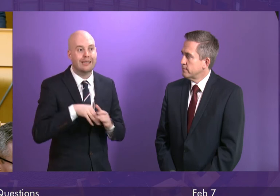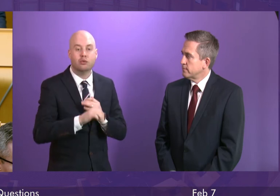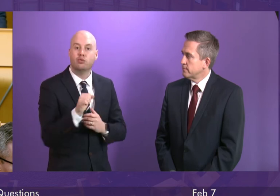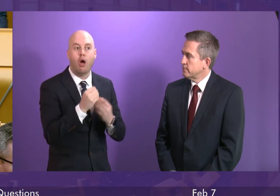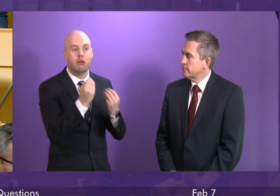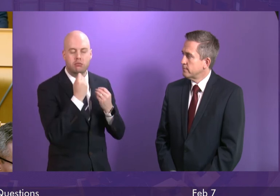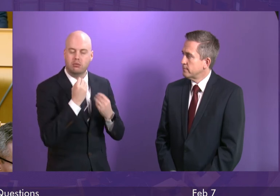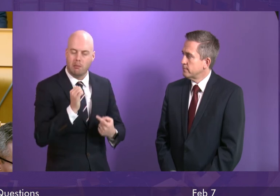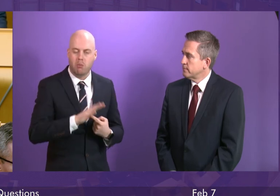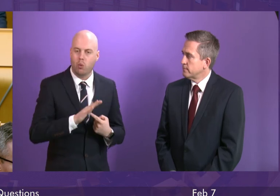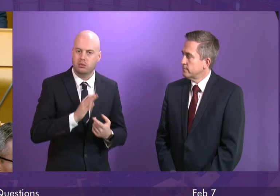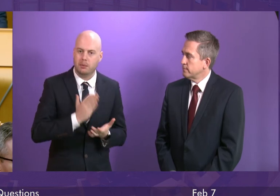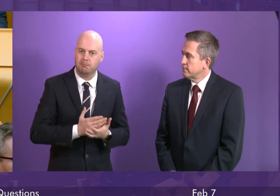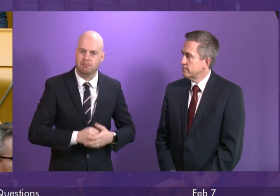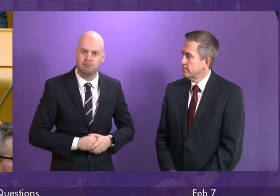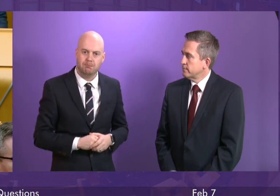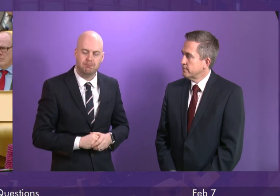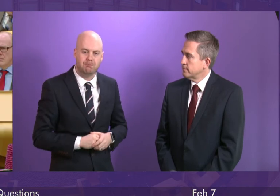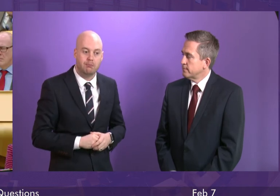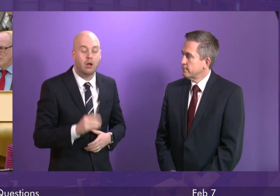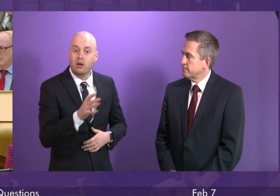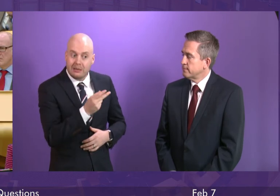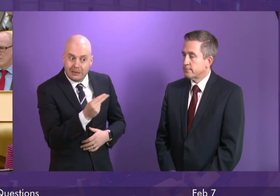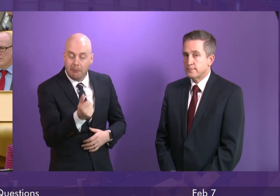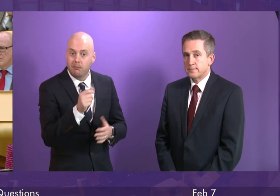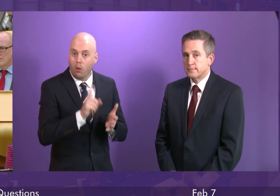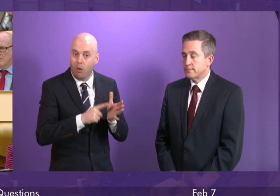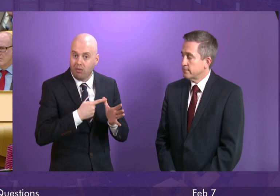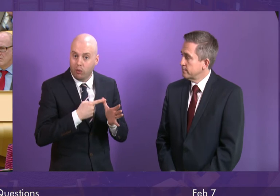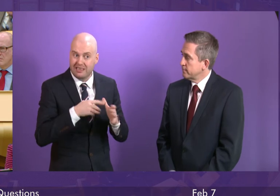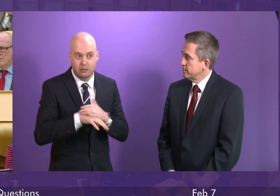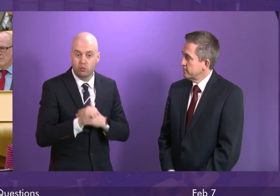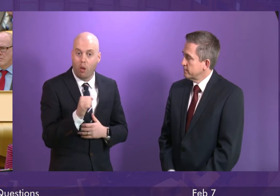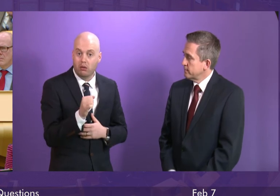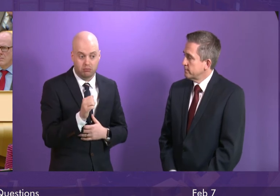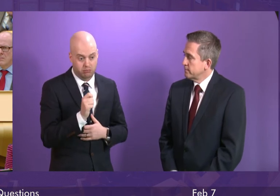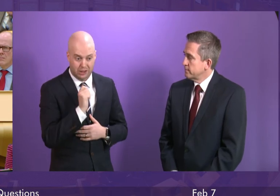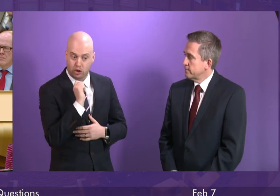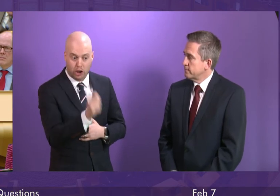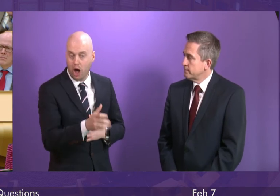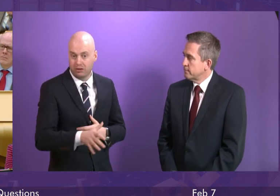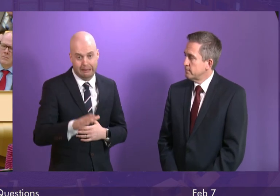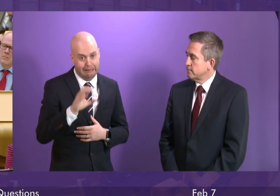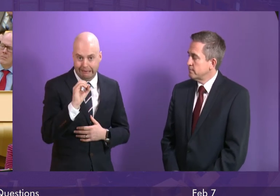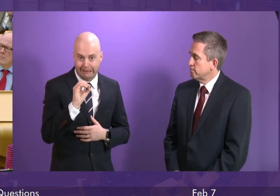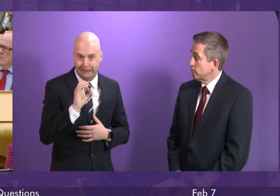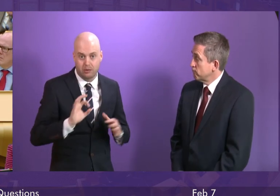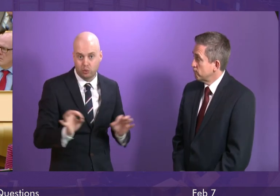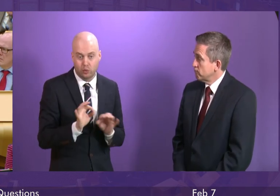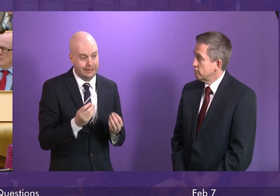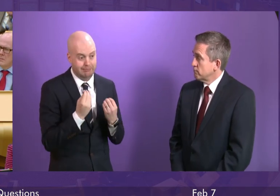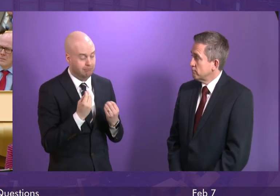There are some local authorities in the country who do not charge at all for music tuition and I am